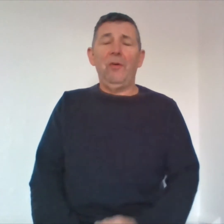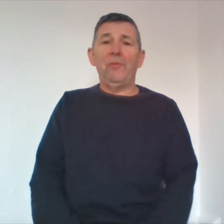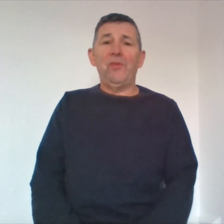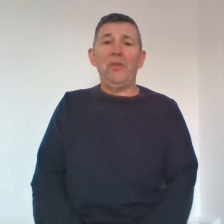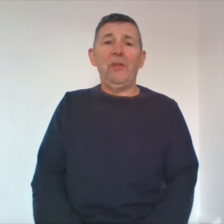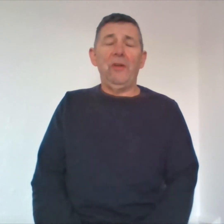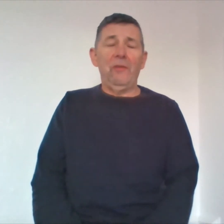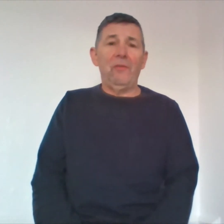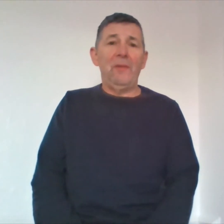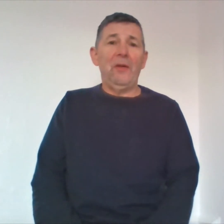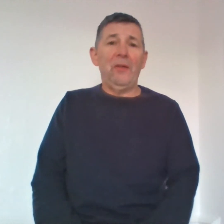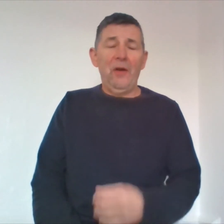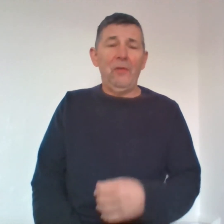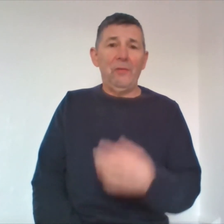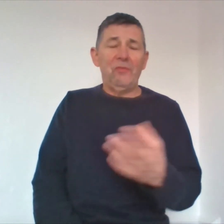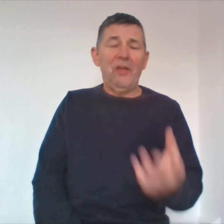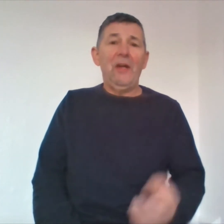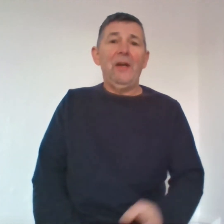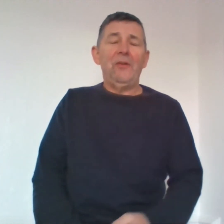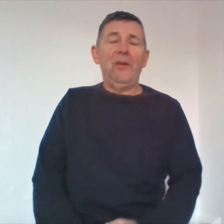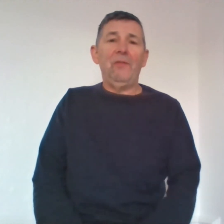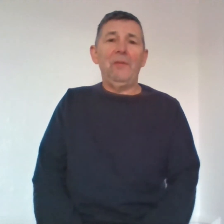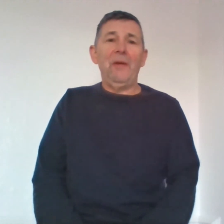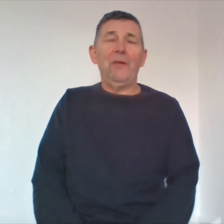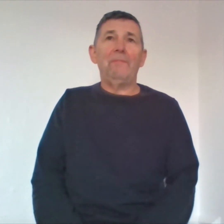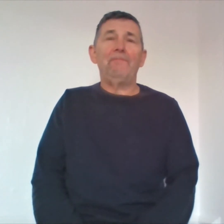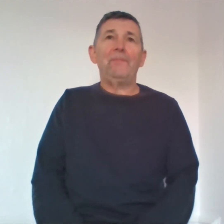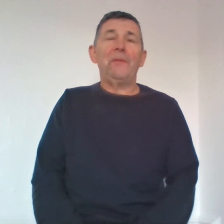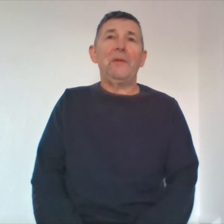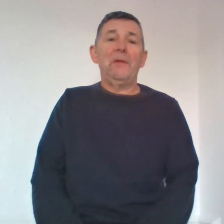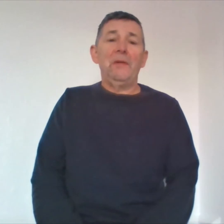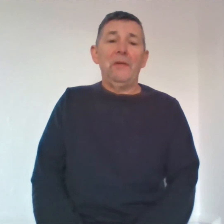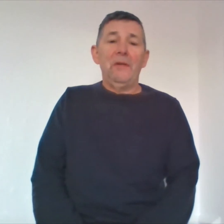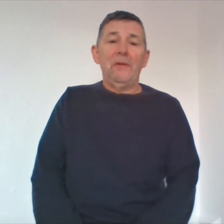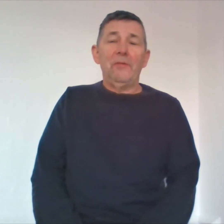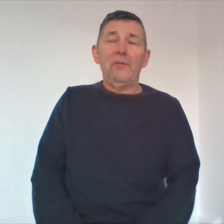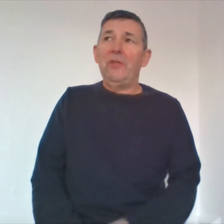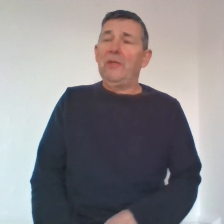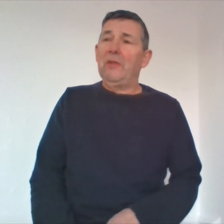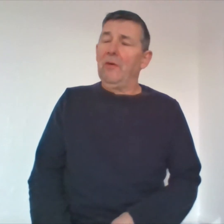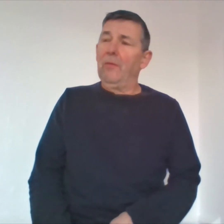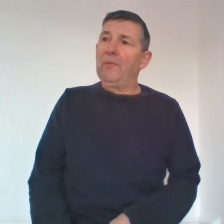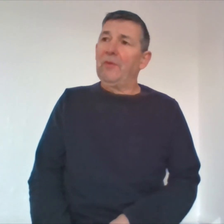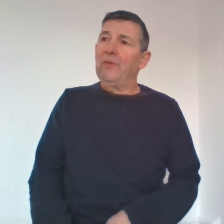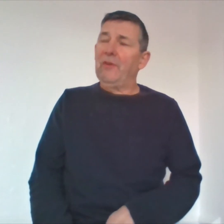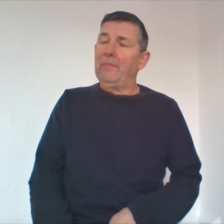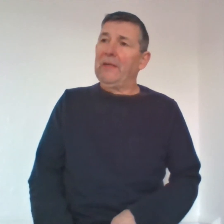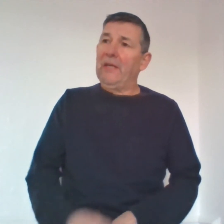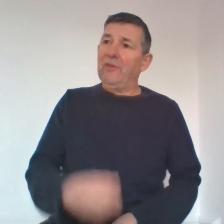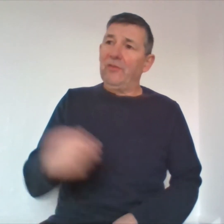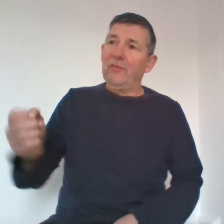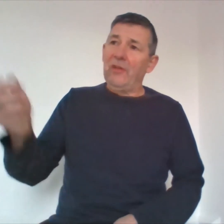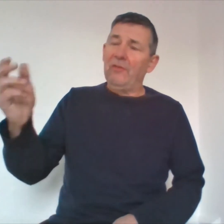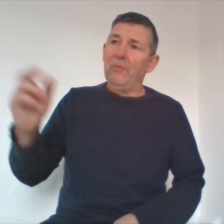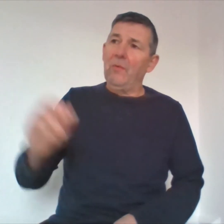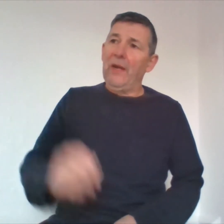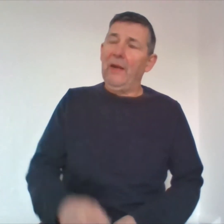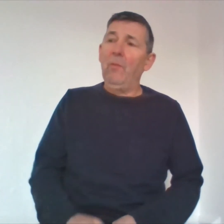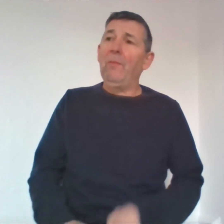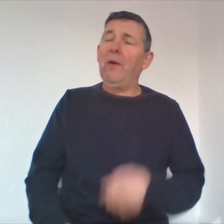opportunity to deliver mail and now he was delivering mail so she opens all these applications and sends them away and one by